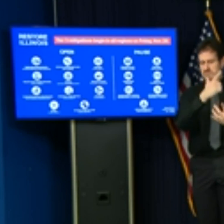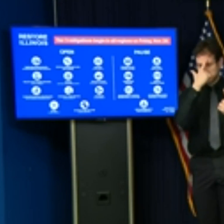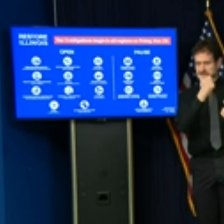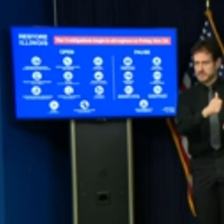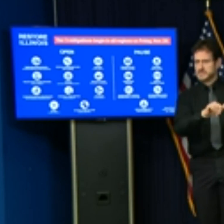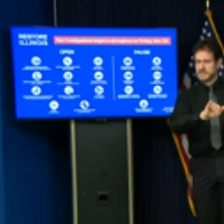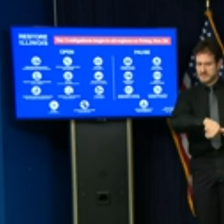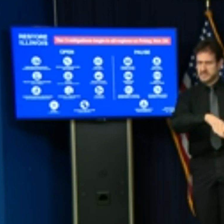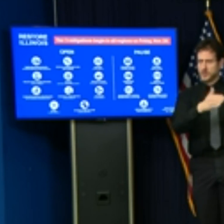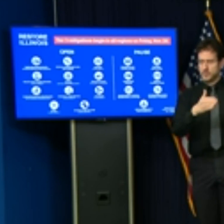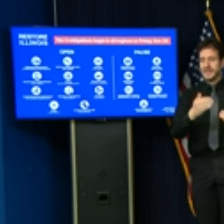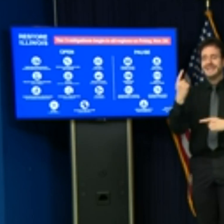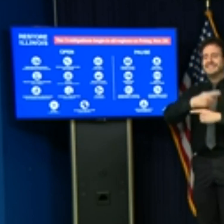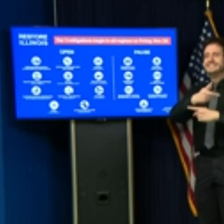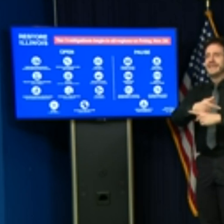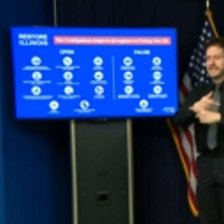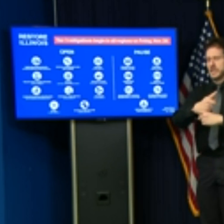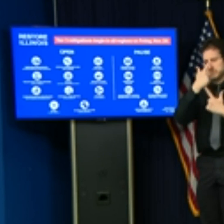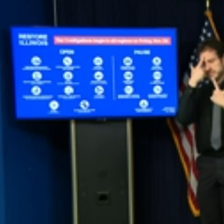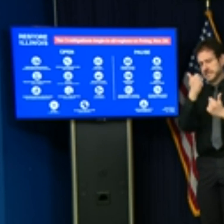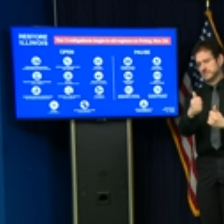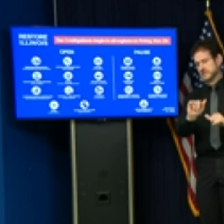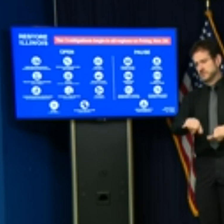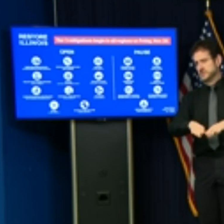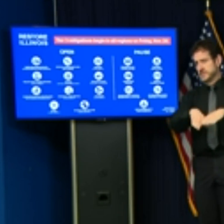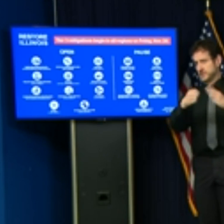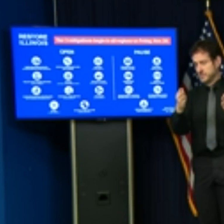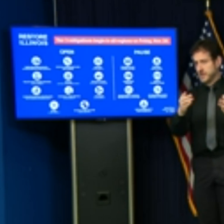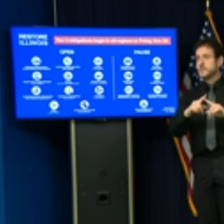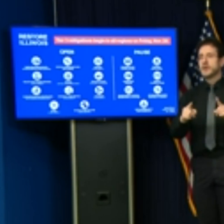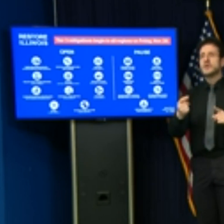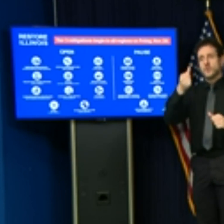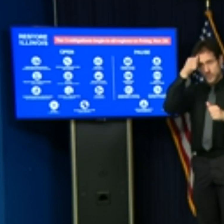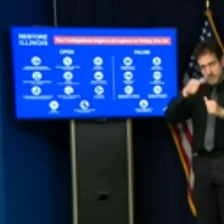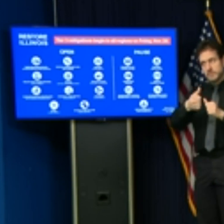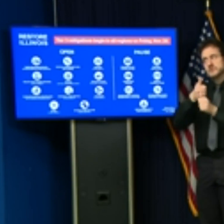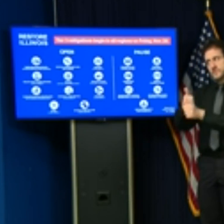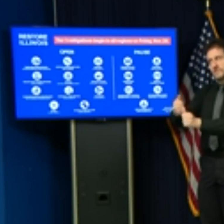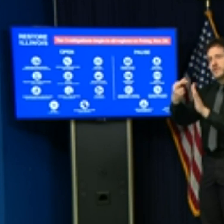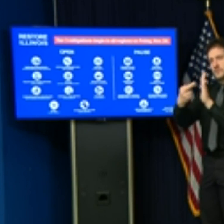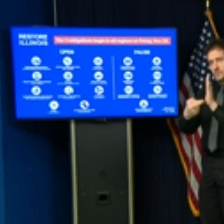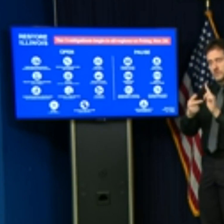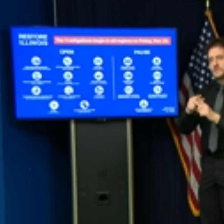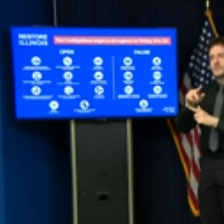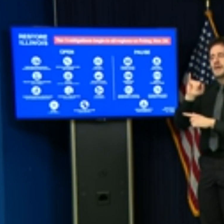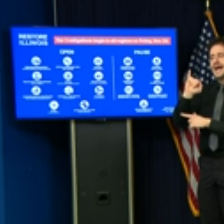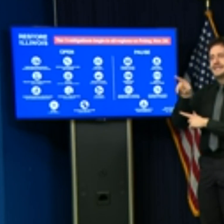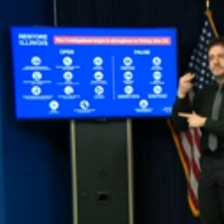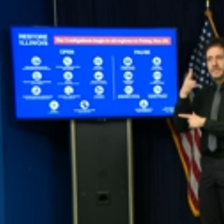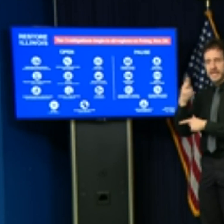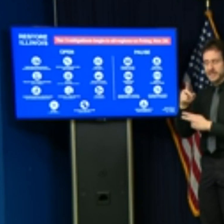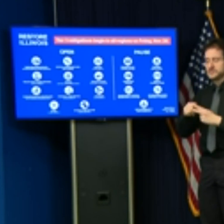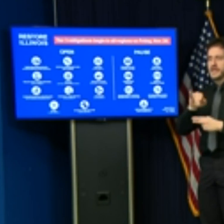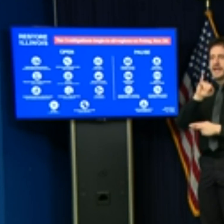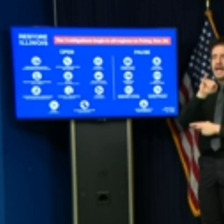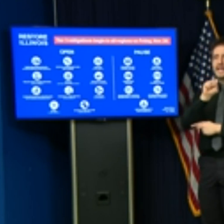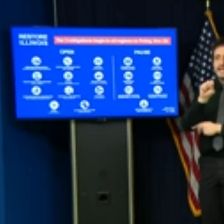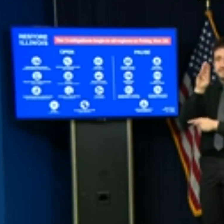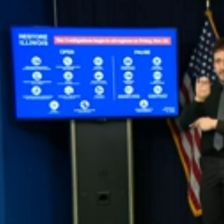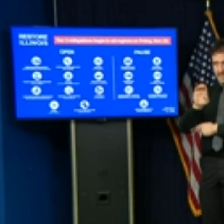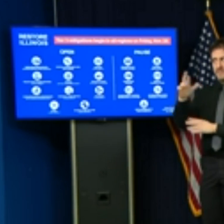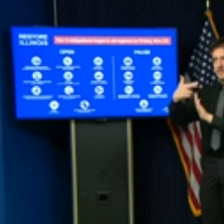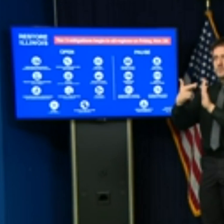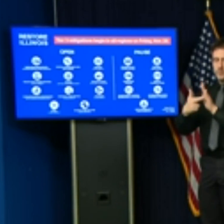but with the precautions set out previously by IDPH and ISBE. We